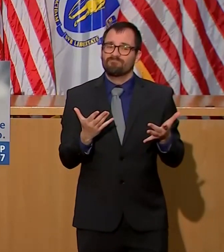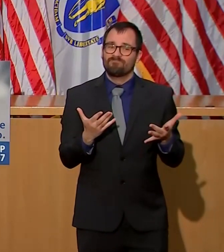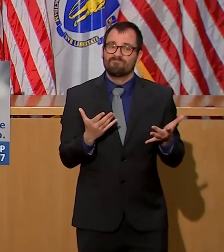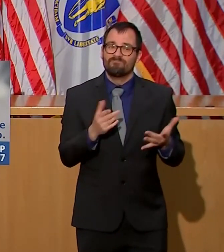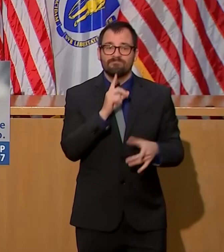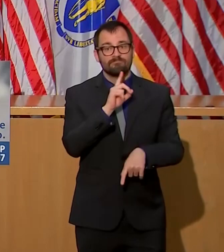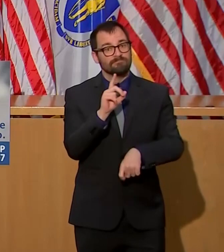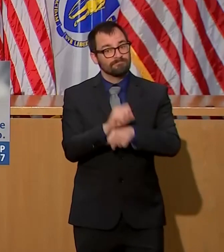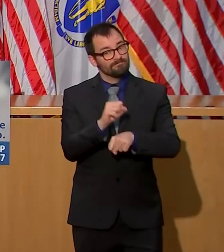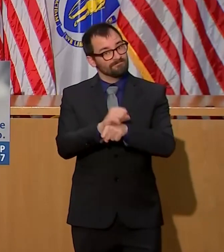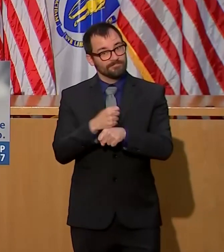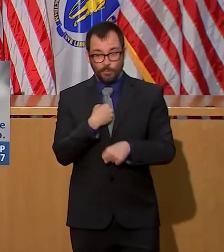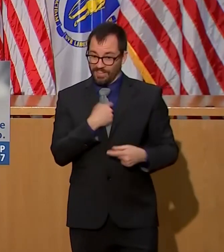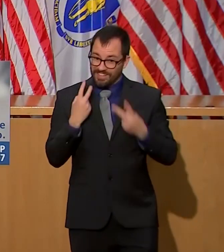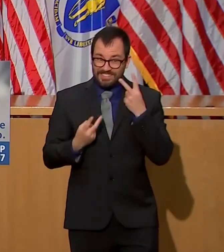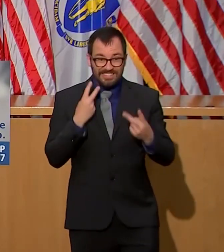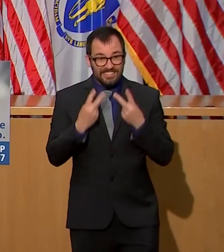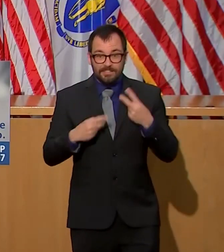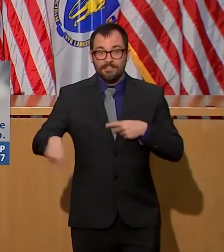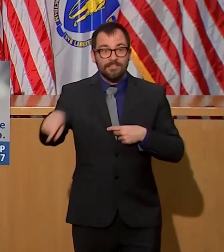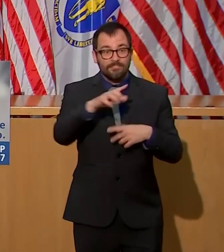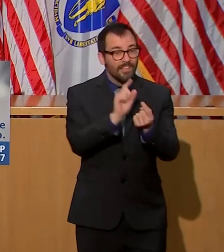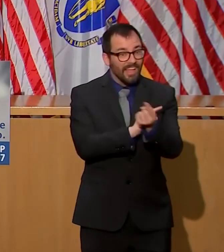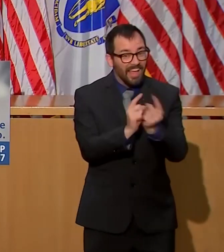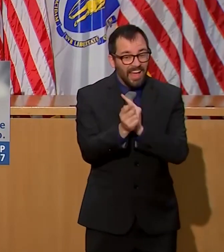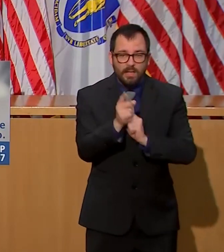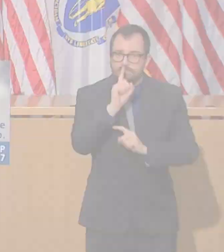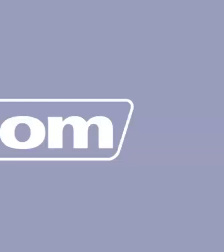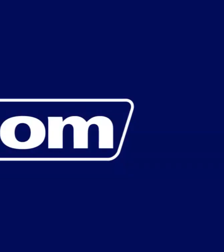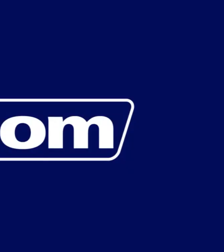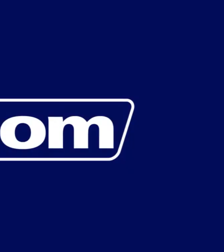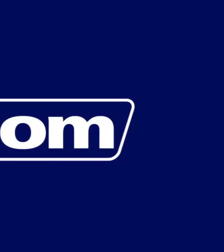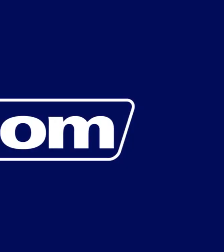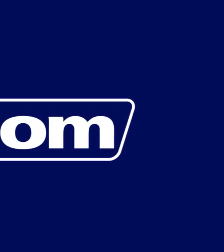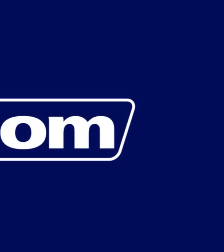you can't be distant from others wherever it is you go.